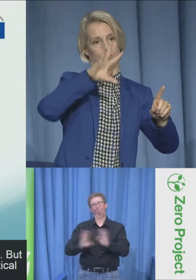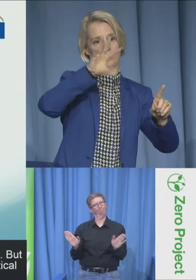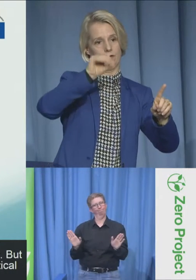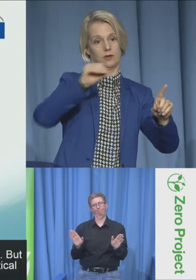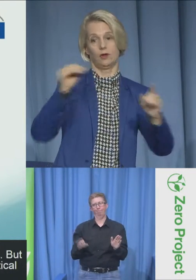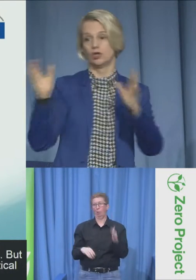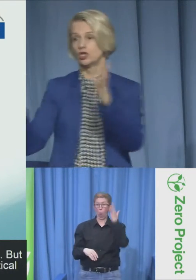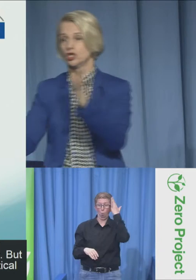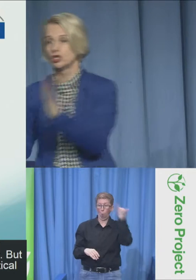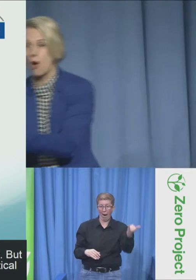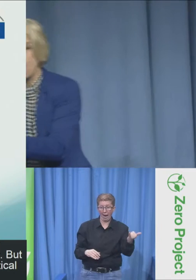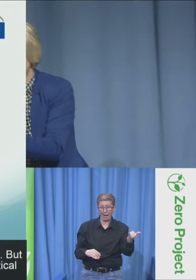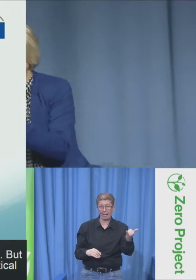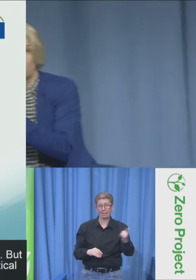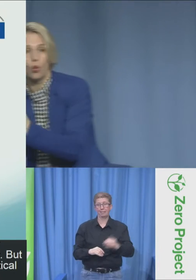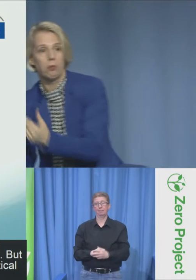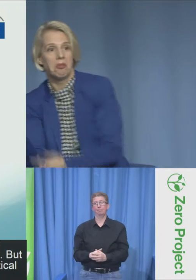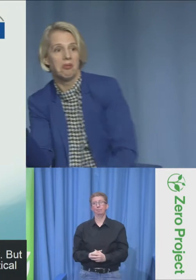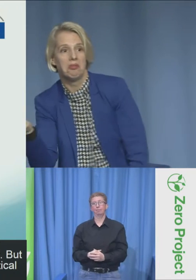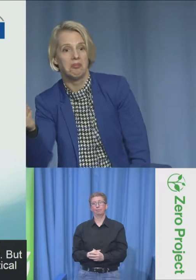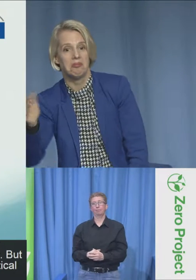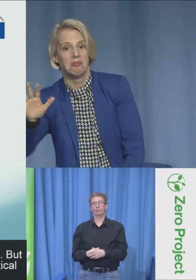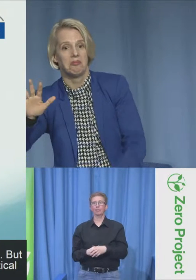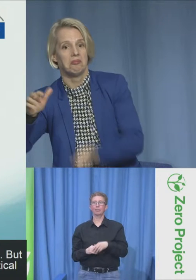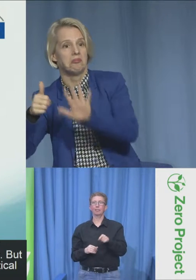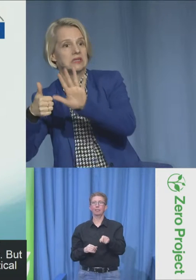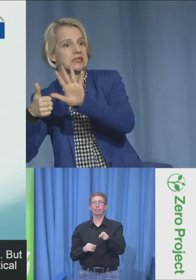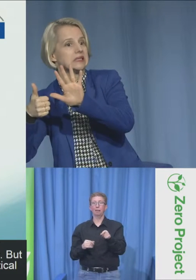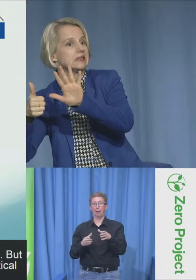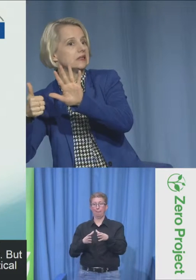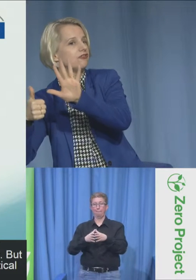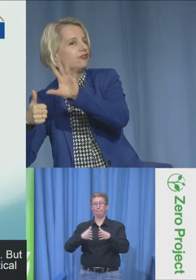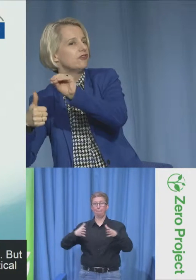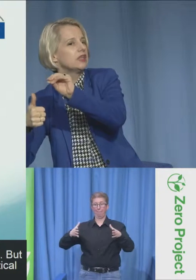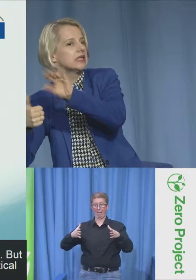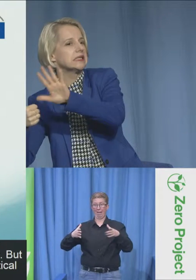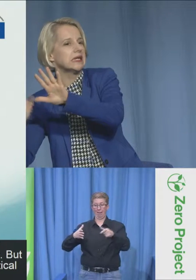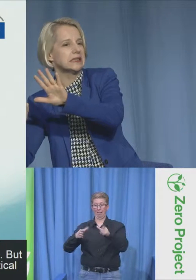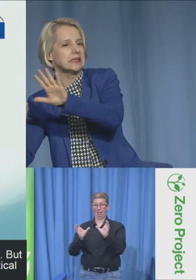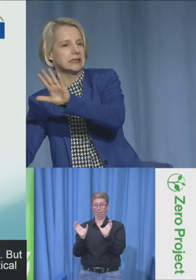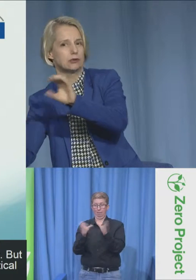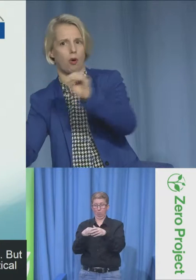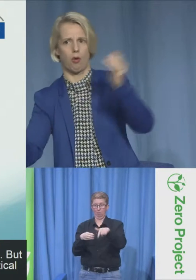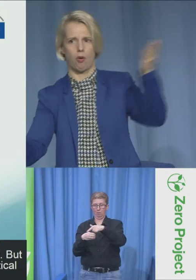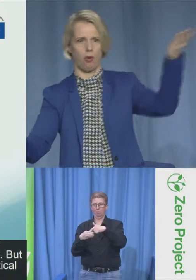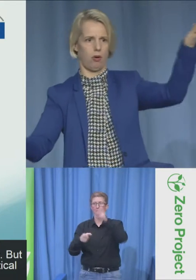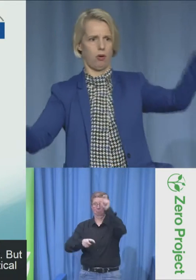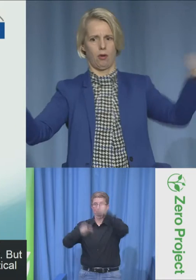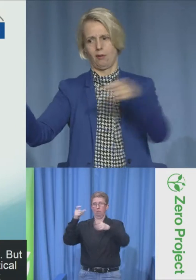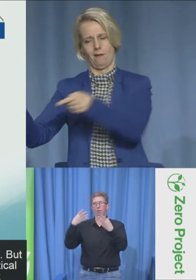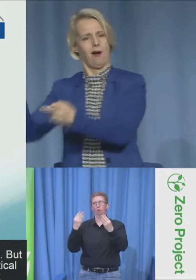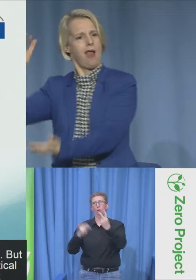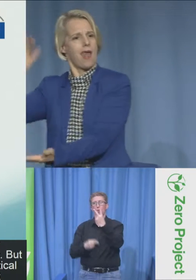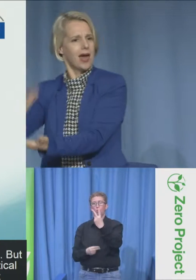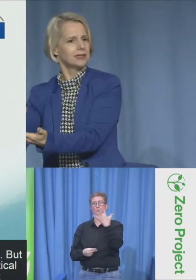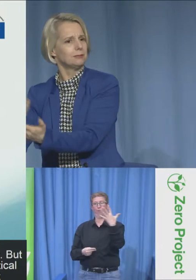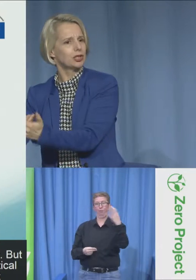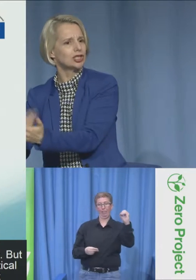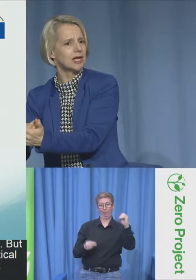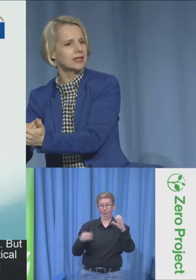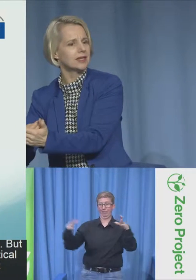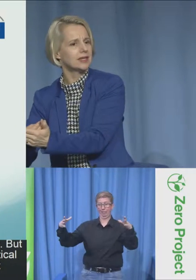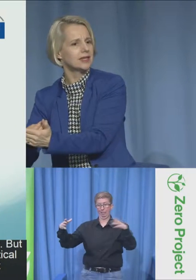250 members, in compared to the smallest group, which might have 50 or 60 members,